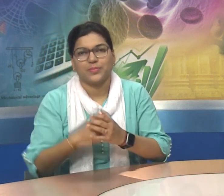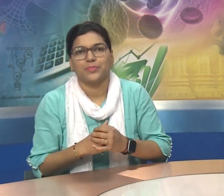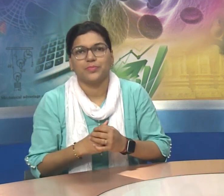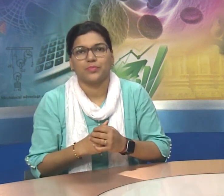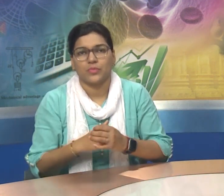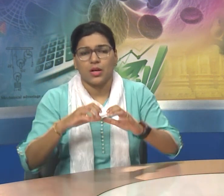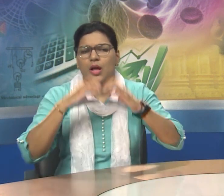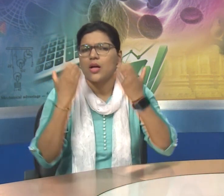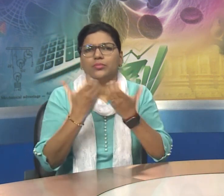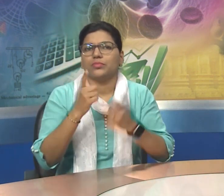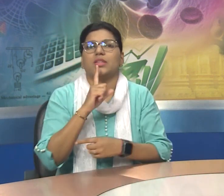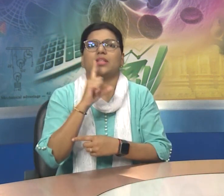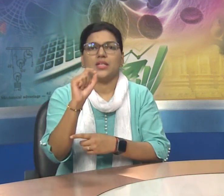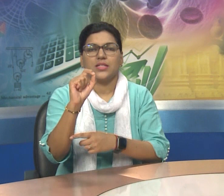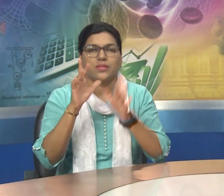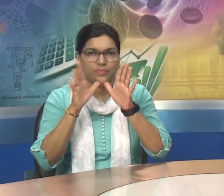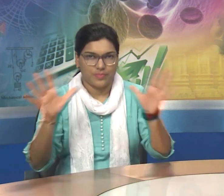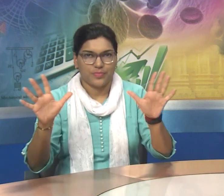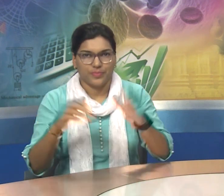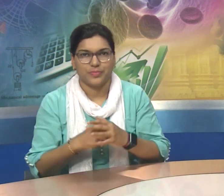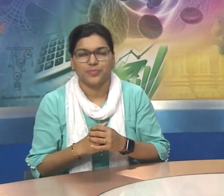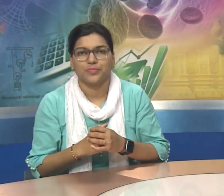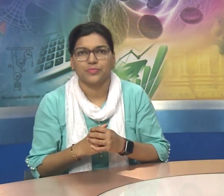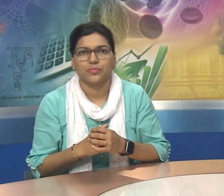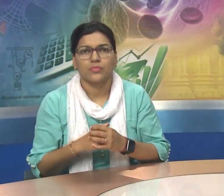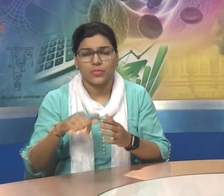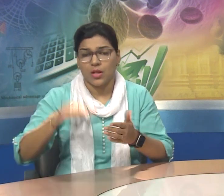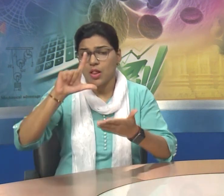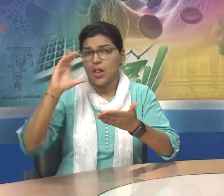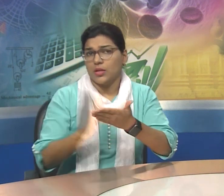we are going to study English for class 10.